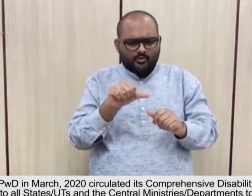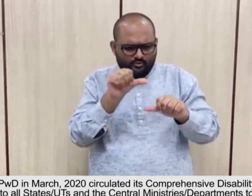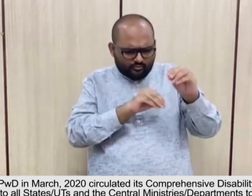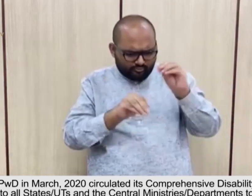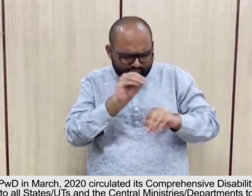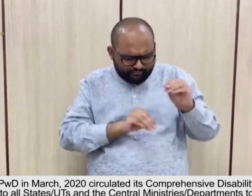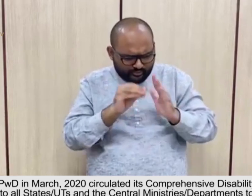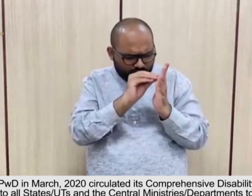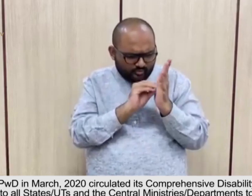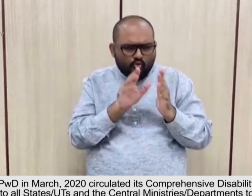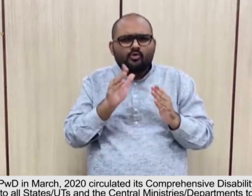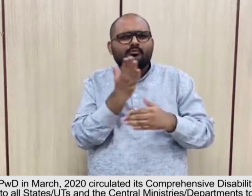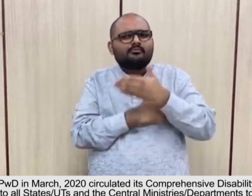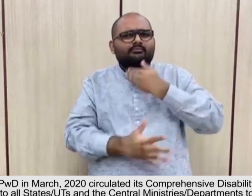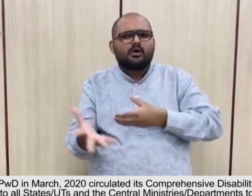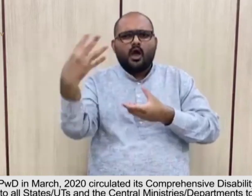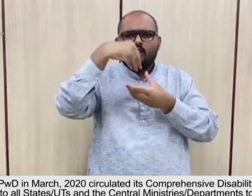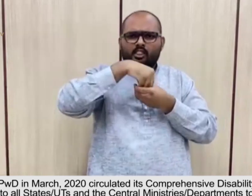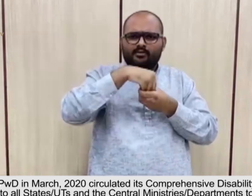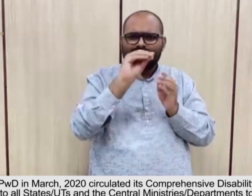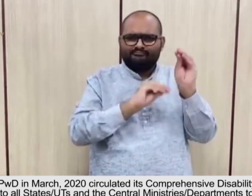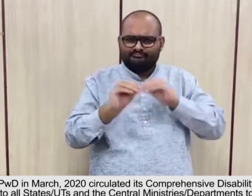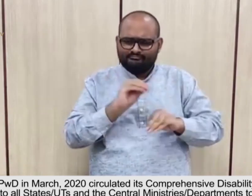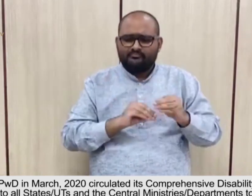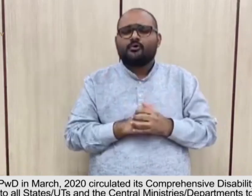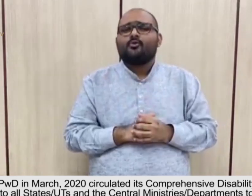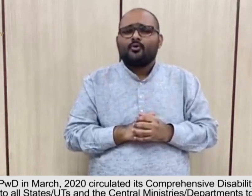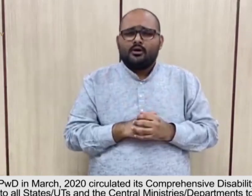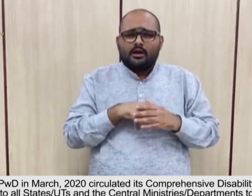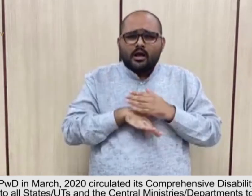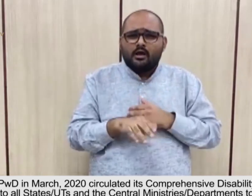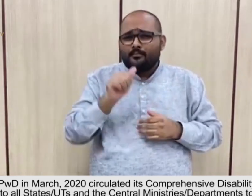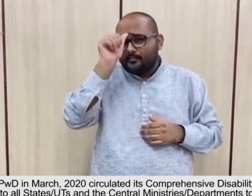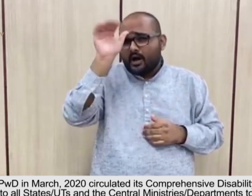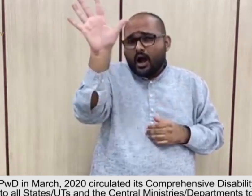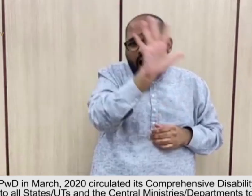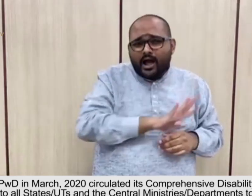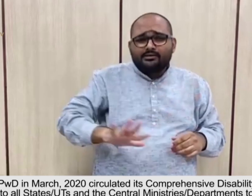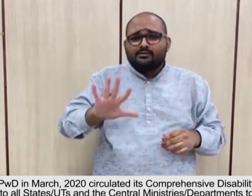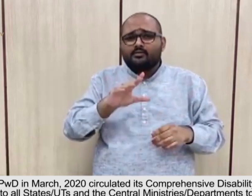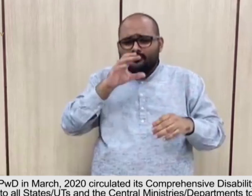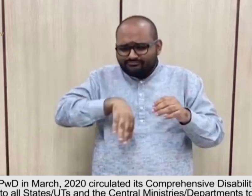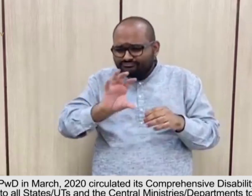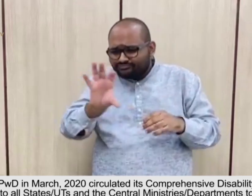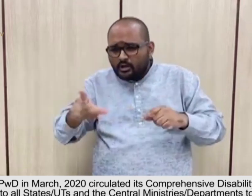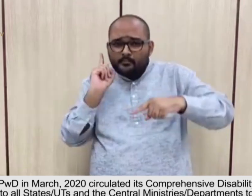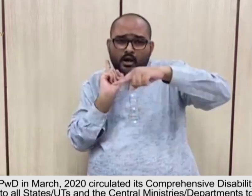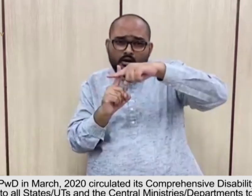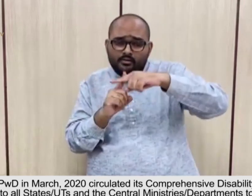Comprehensive Disability Inclusive Guidelines to all states and